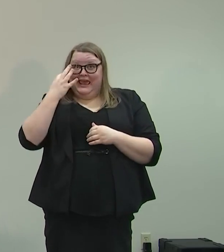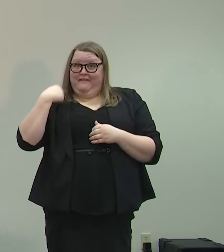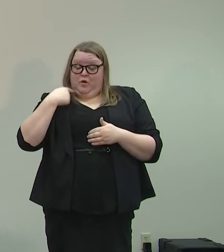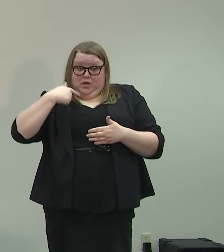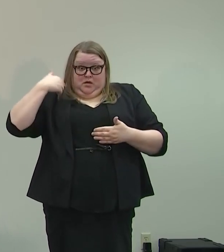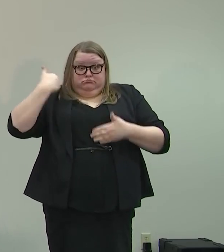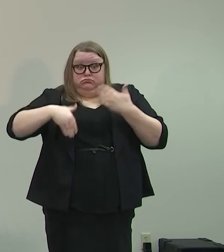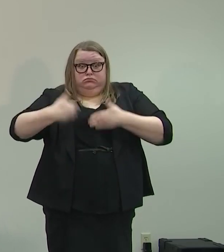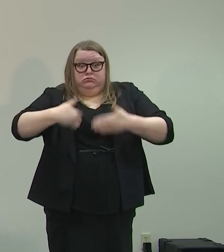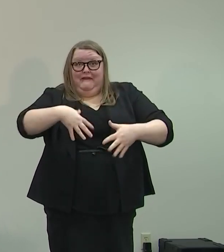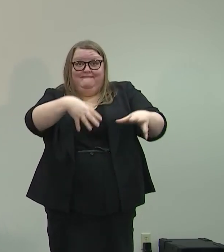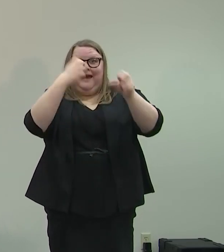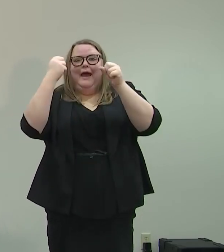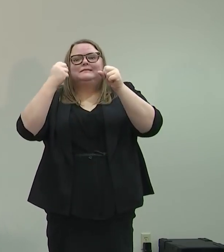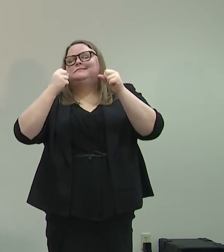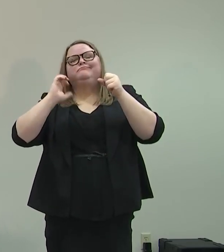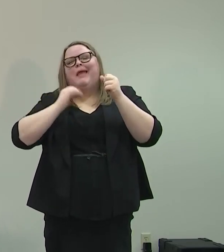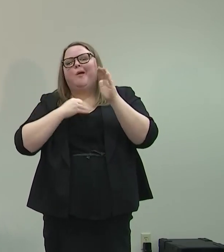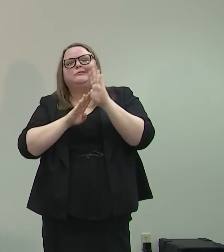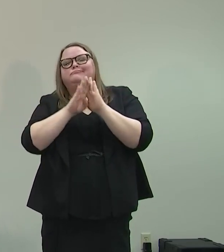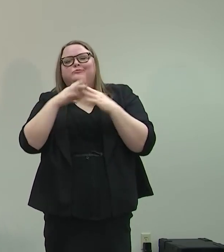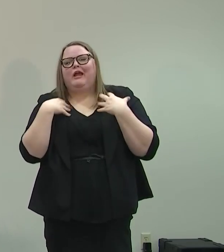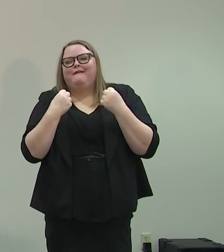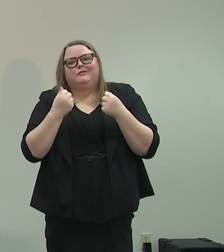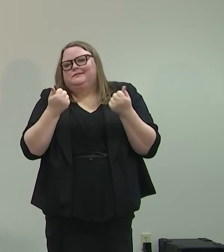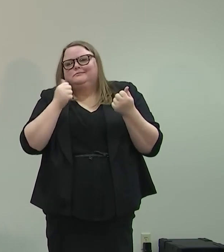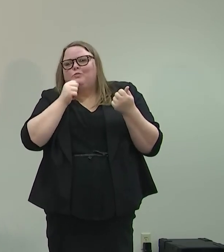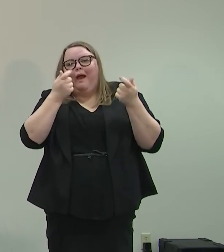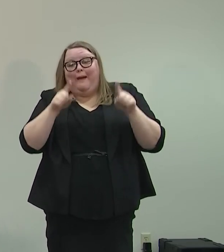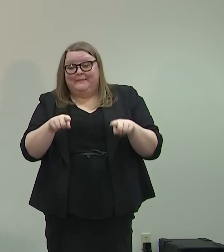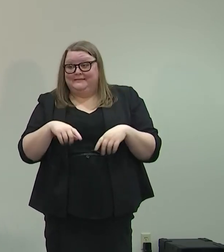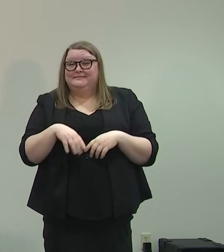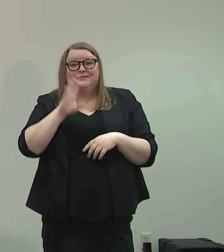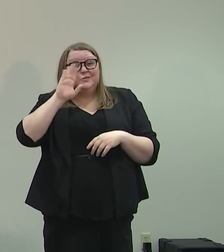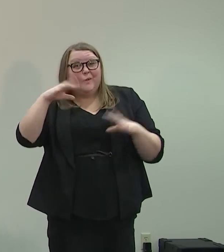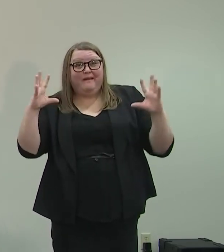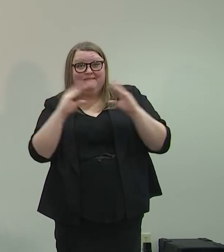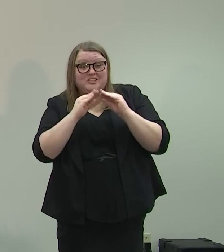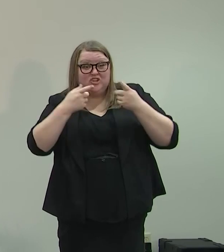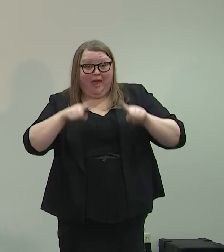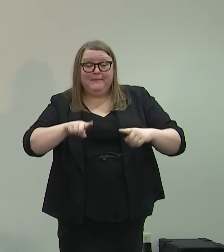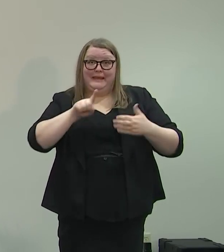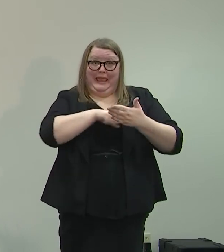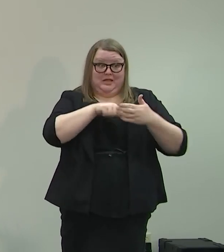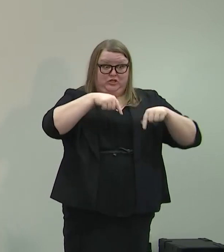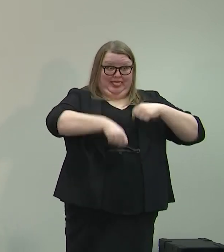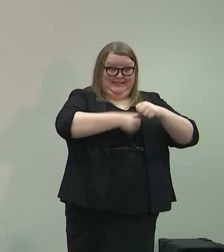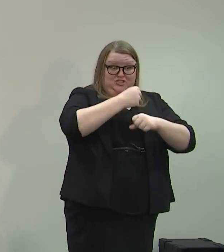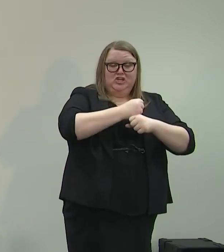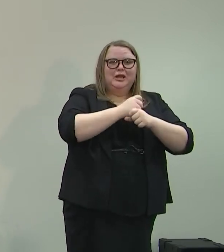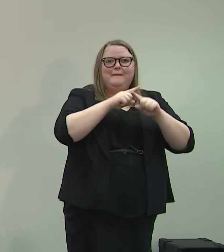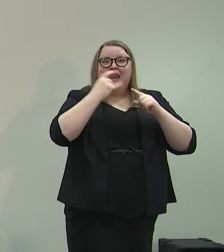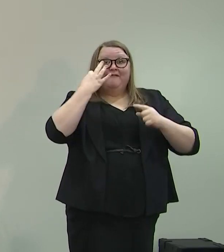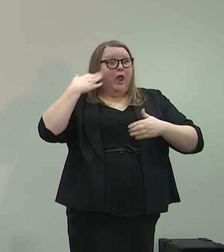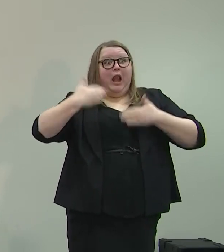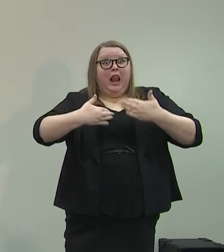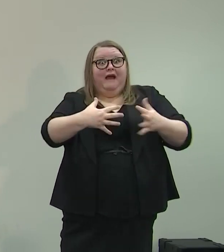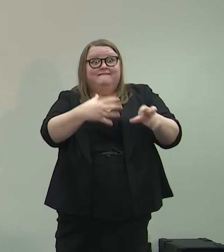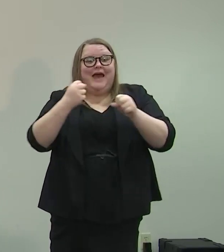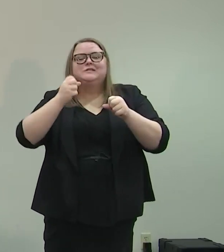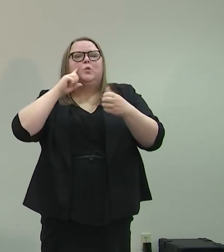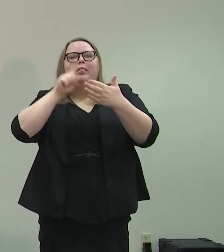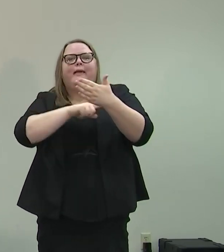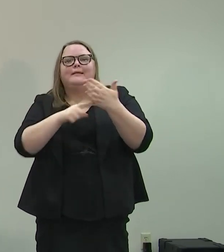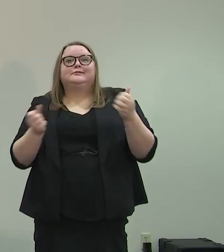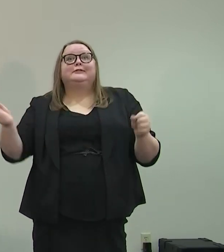any recovery will be hindered. And things like conventions won't just be canceled this year. They'll be canceled next year, too, and the year after